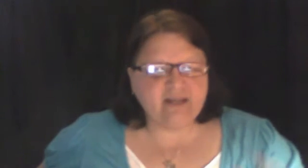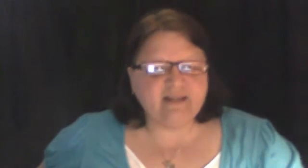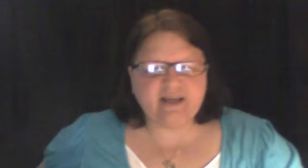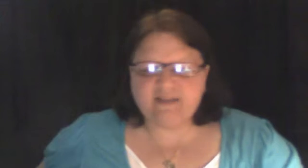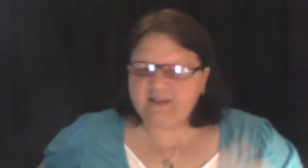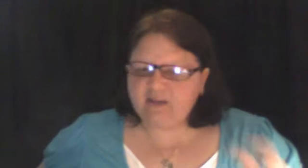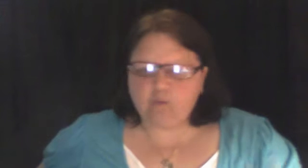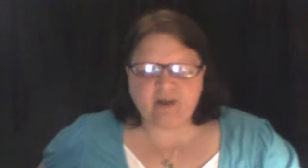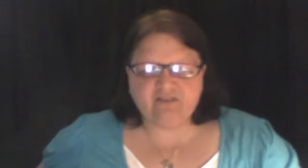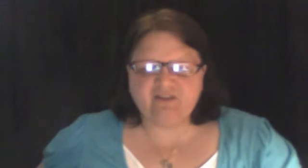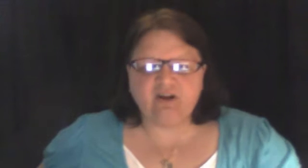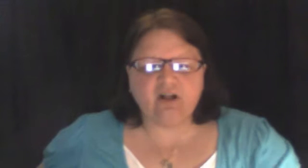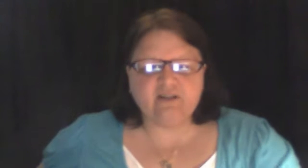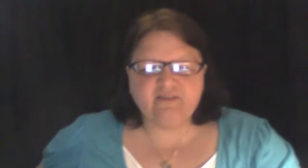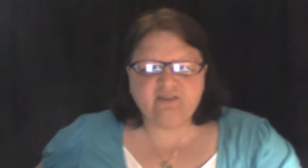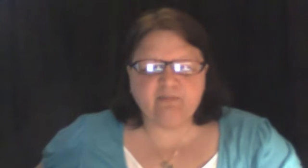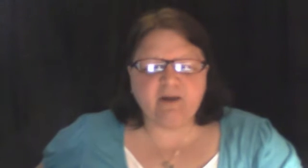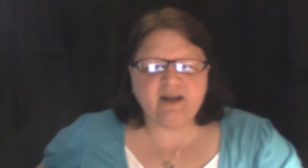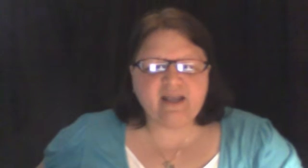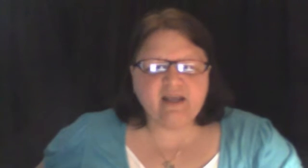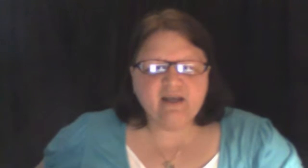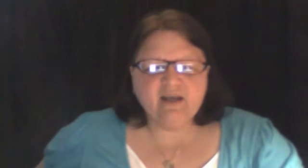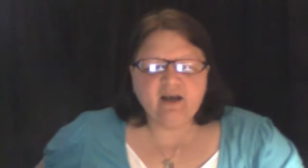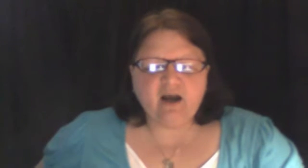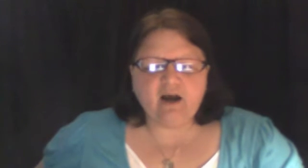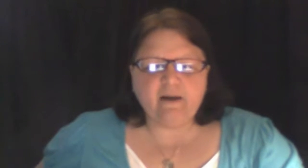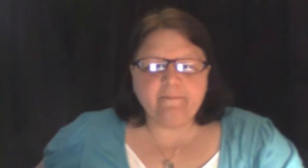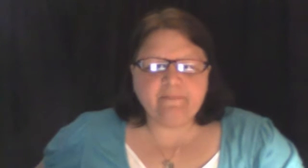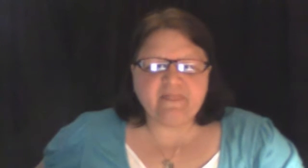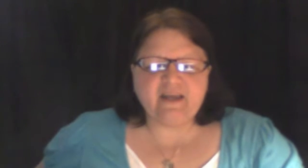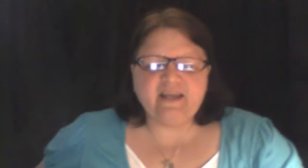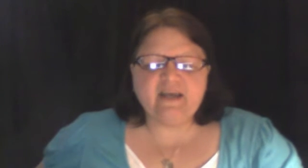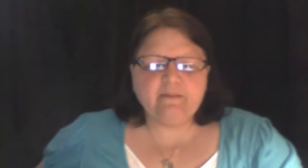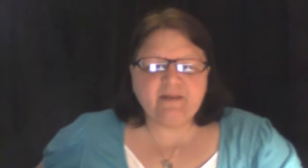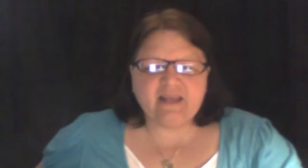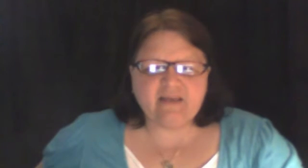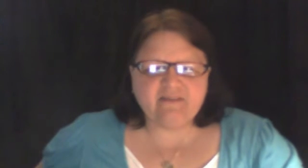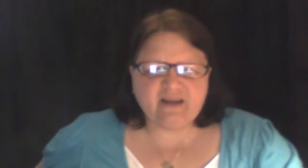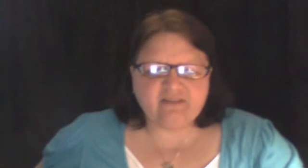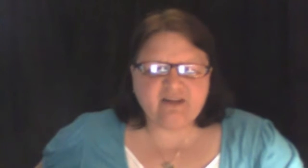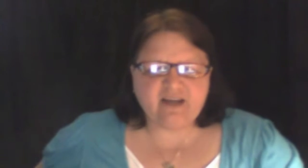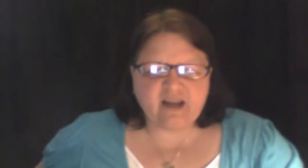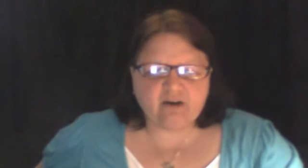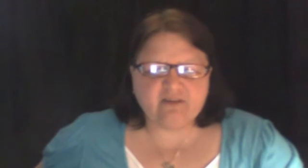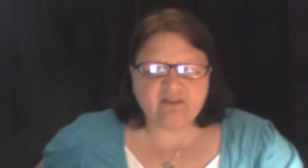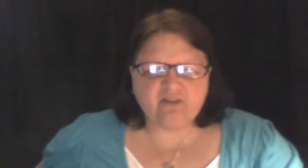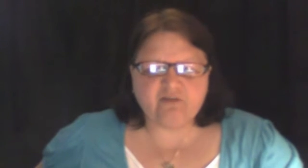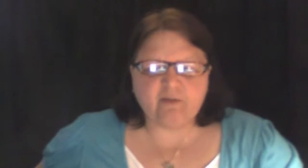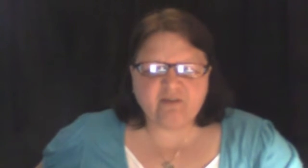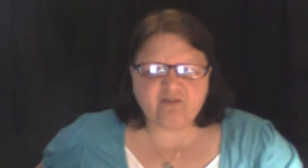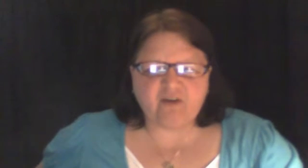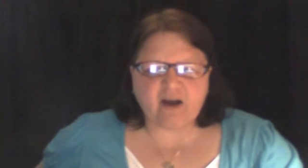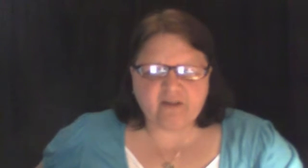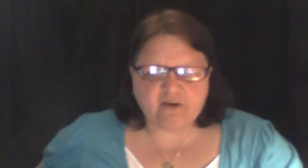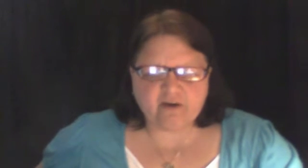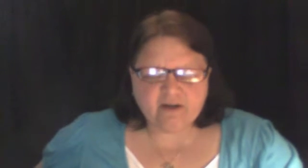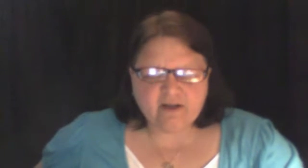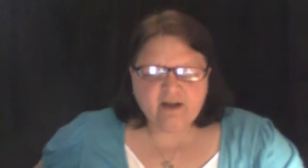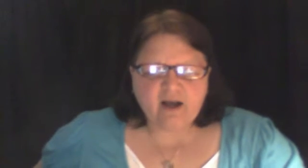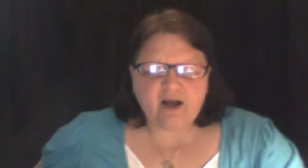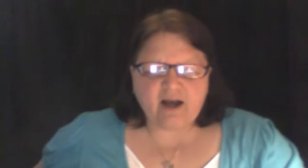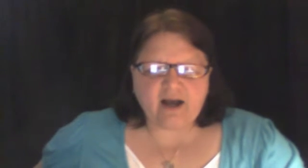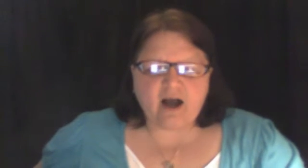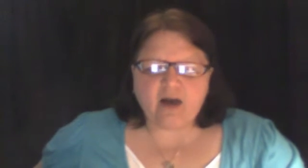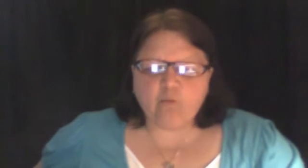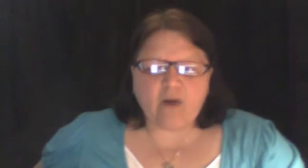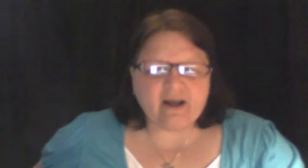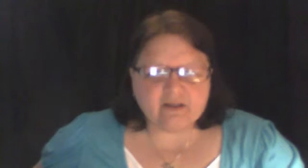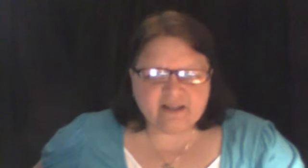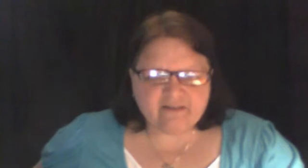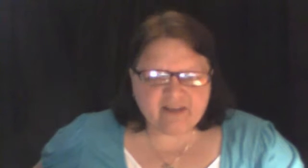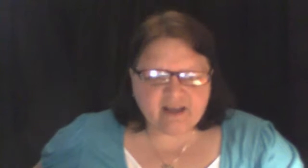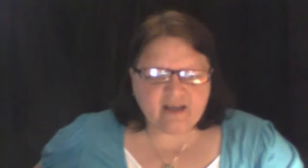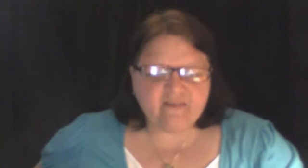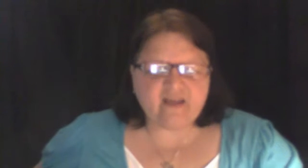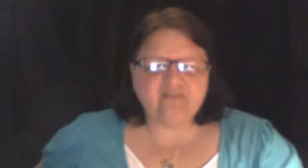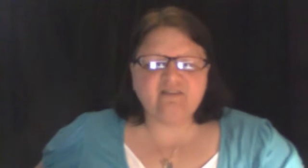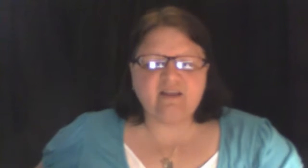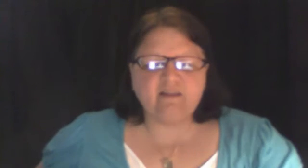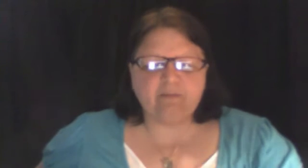he did, that he wasted all of his money that he had been given as an inheritance from his father on wild living and the